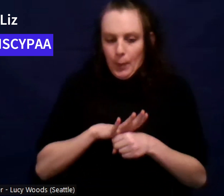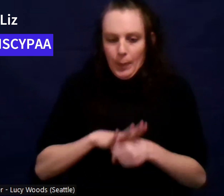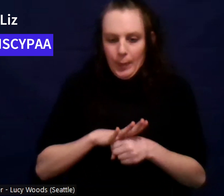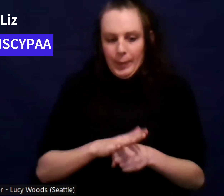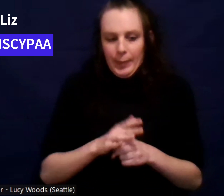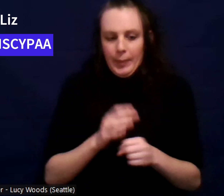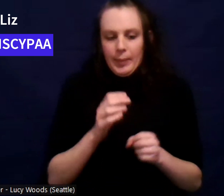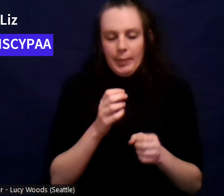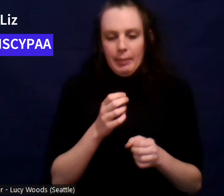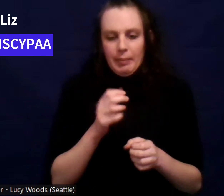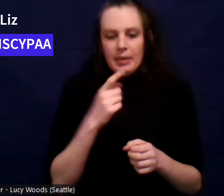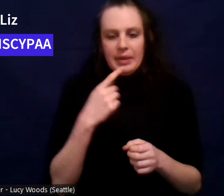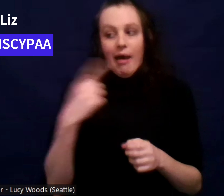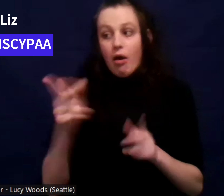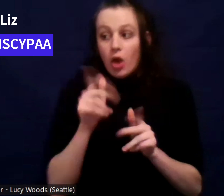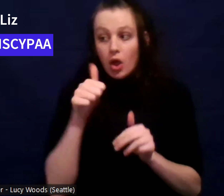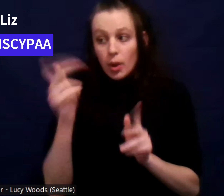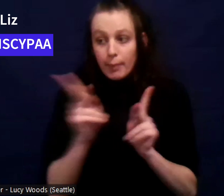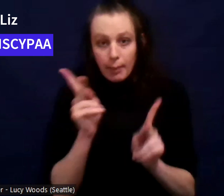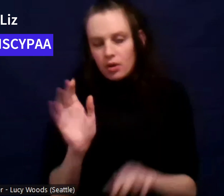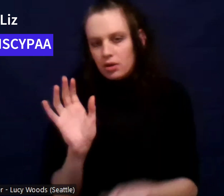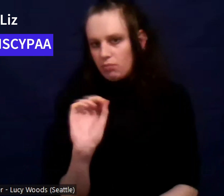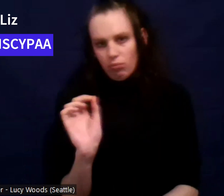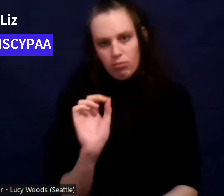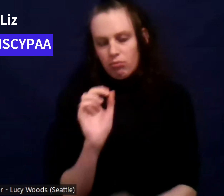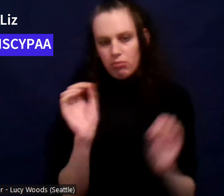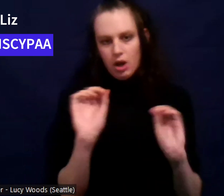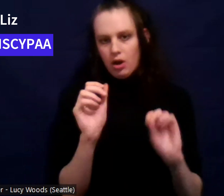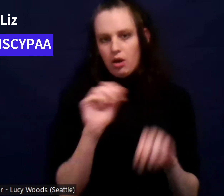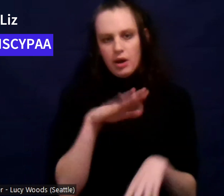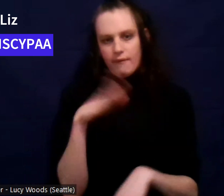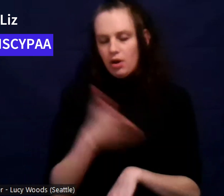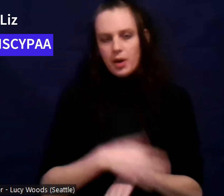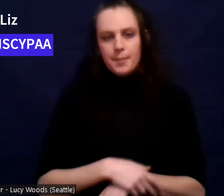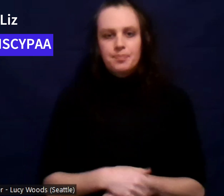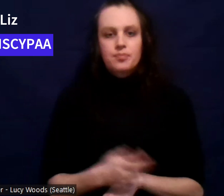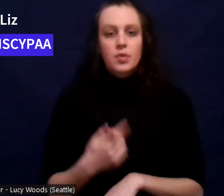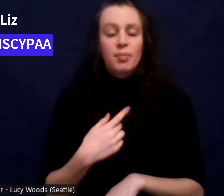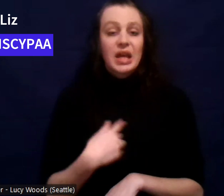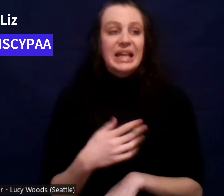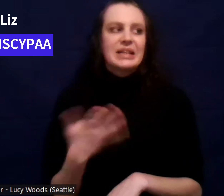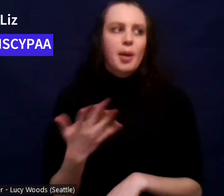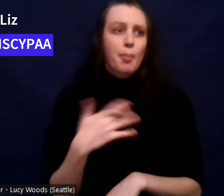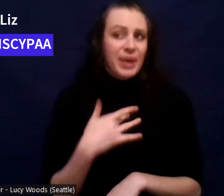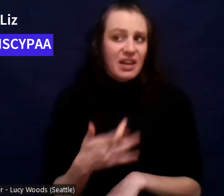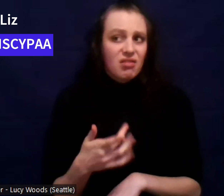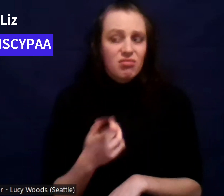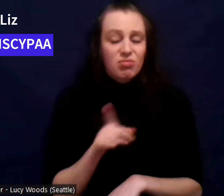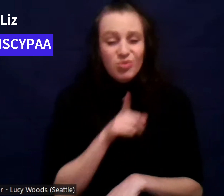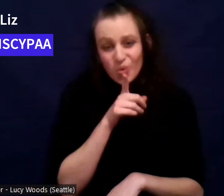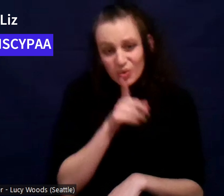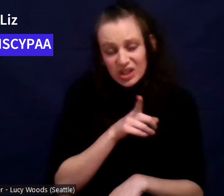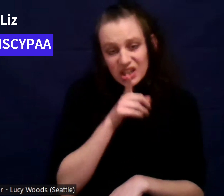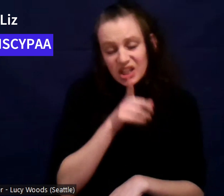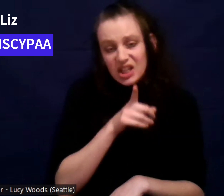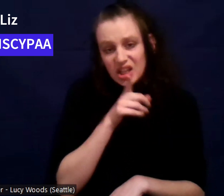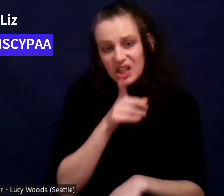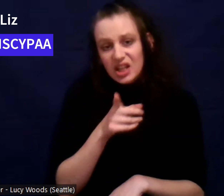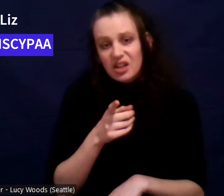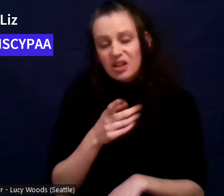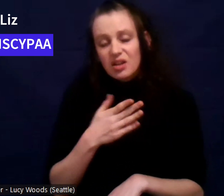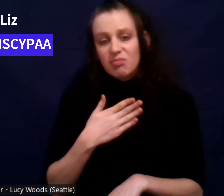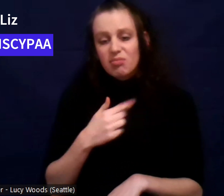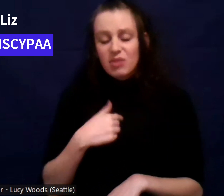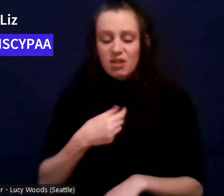So because of that, I was very, I guess you could say lonely. I had a lot of like self-esteem